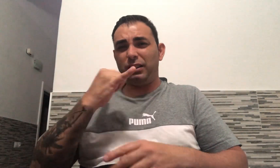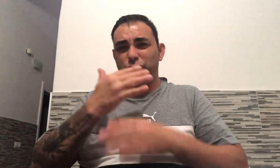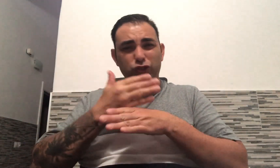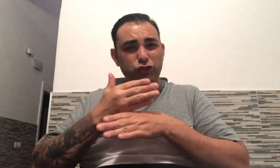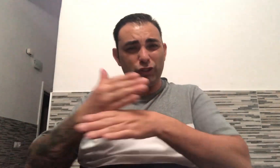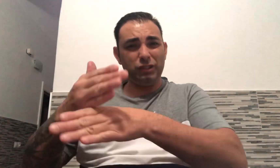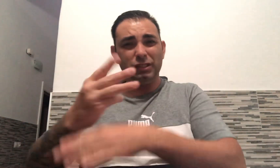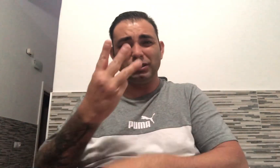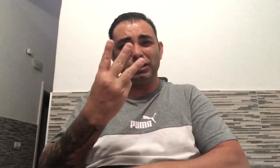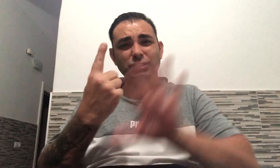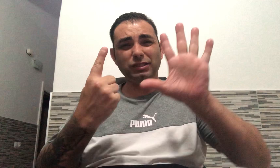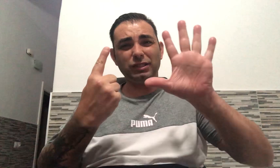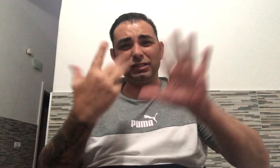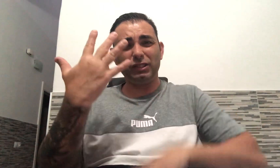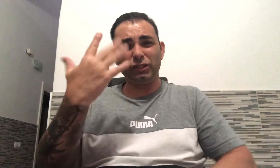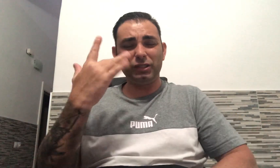had to go to the bathroom.